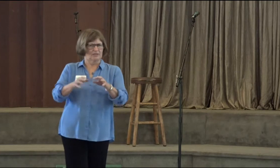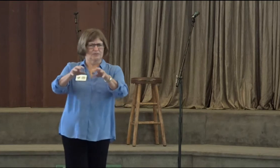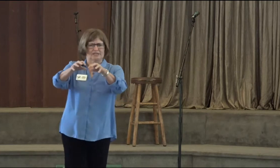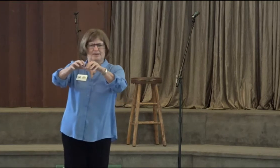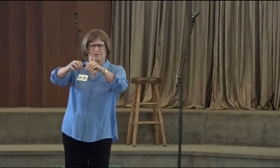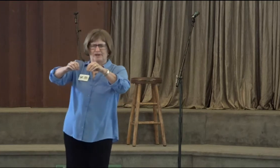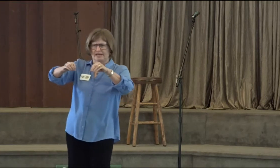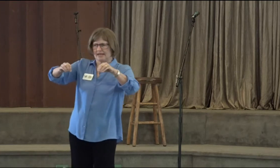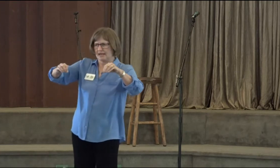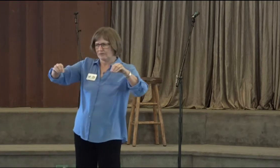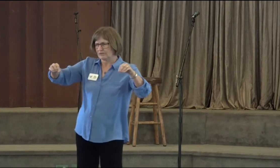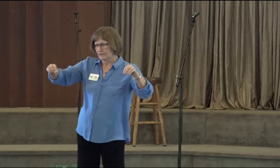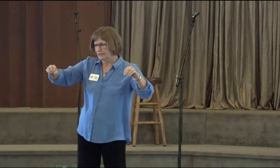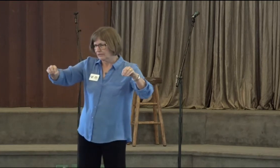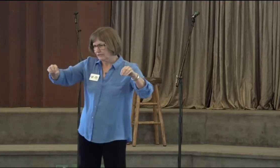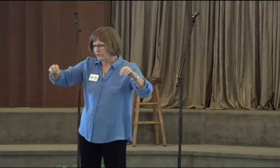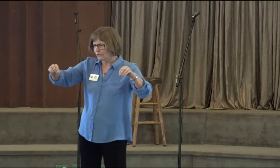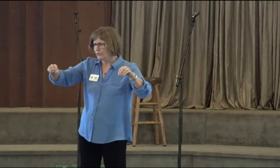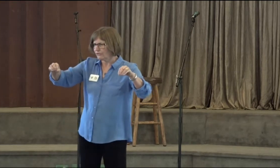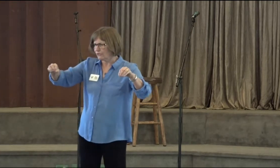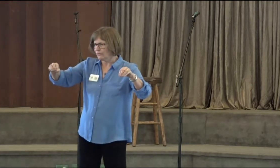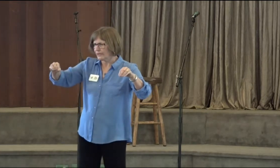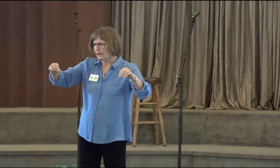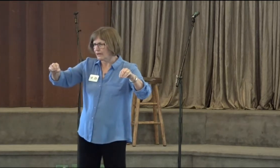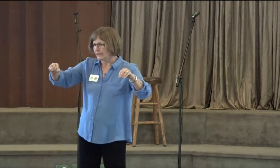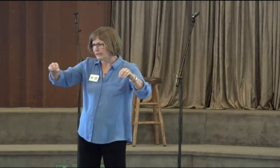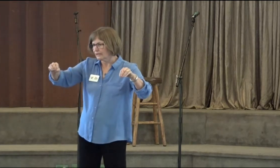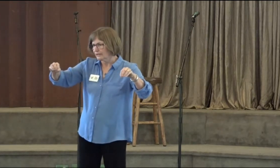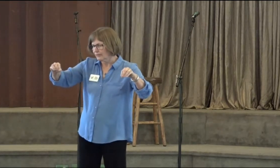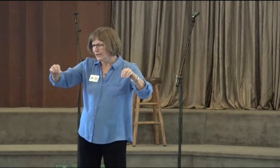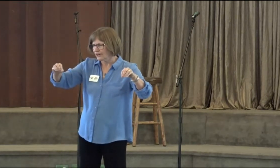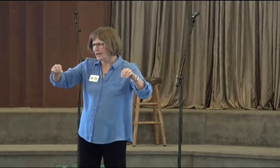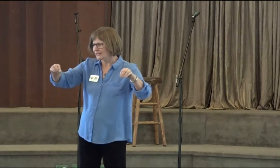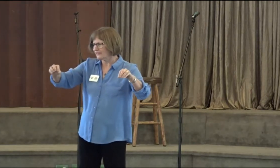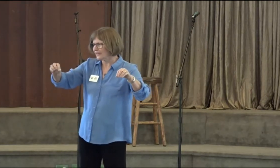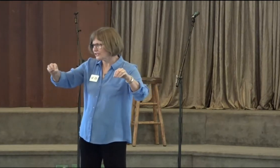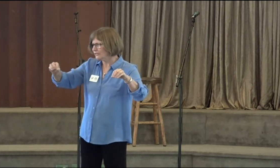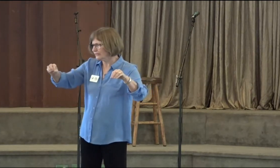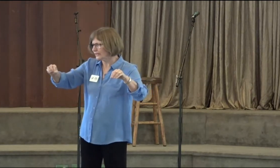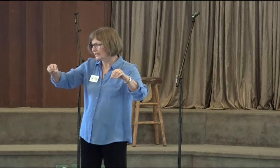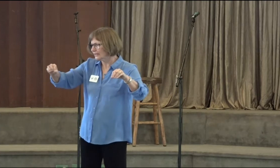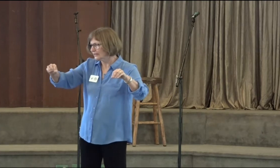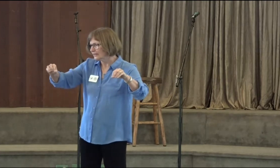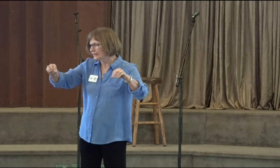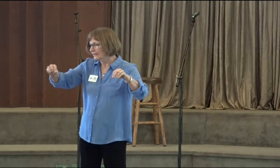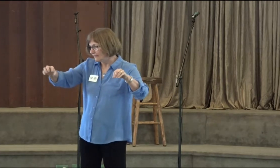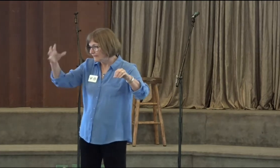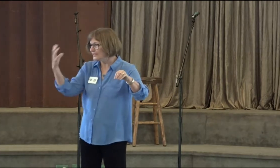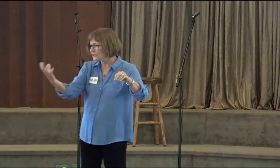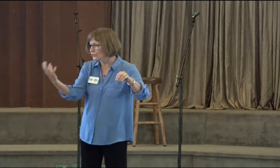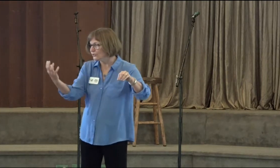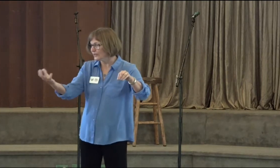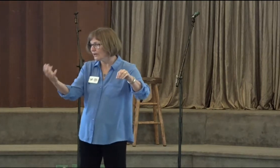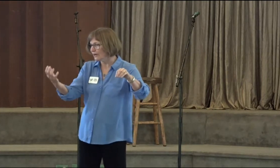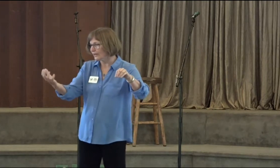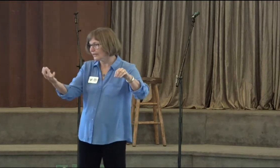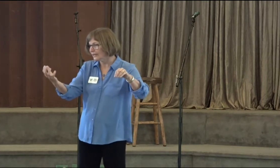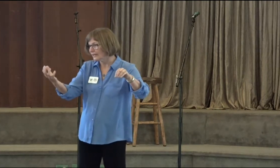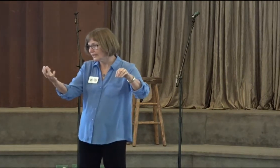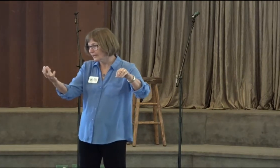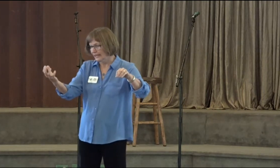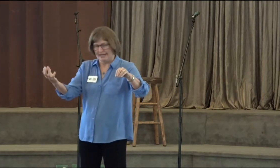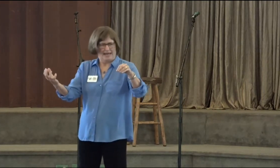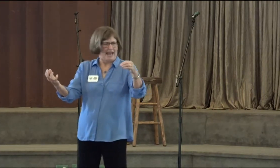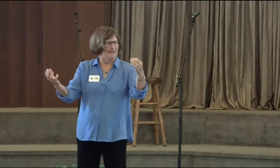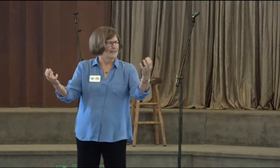Because we're separating out the truth of who we are. We are God's divine children. This is who we are.